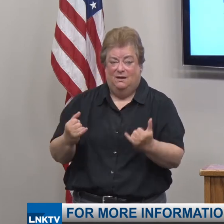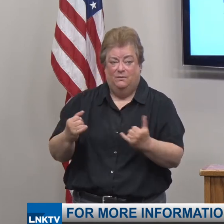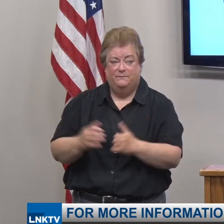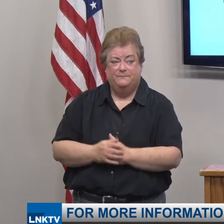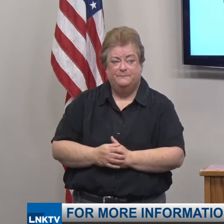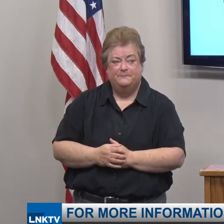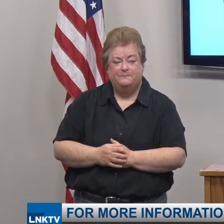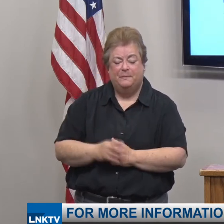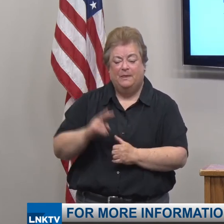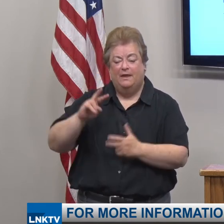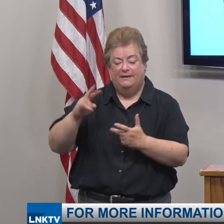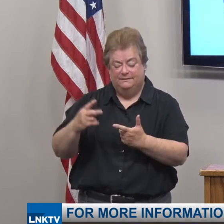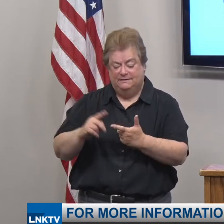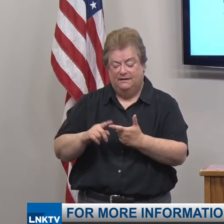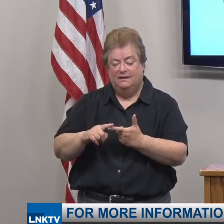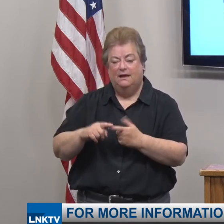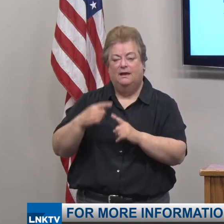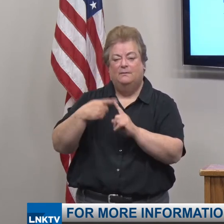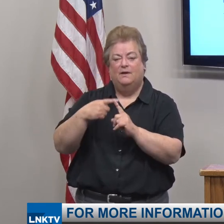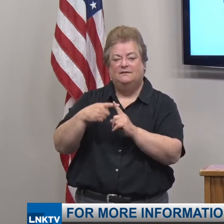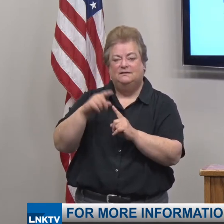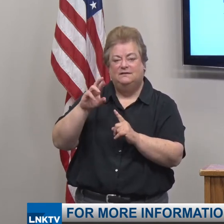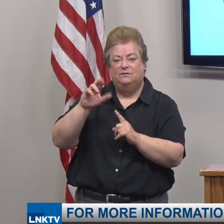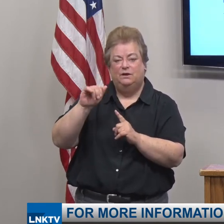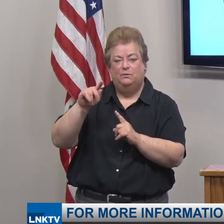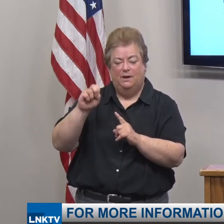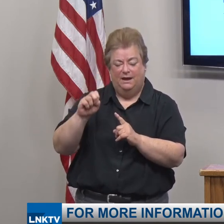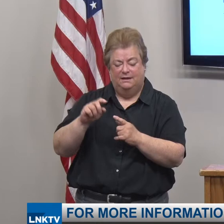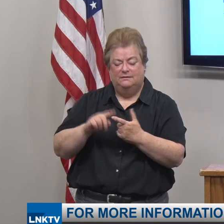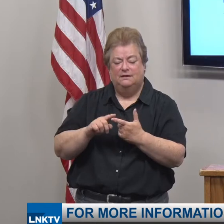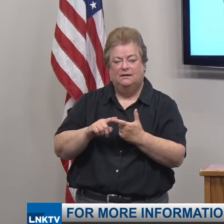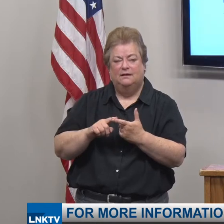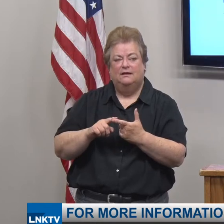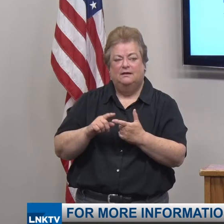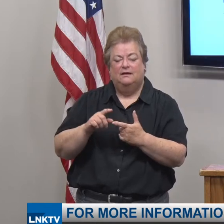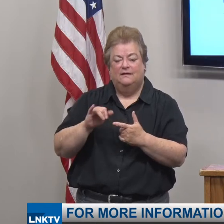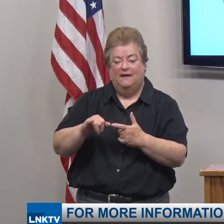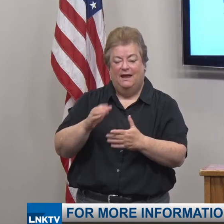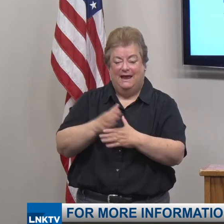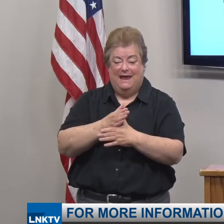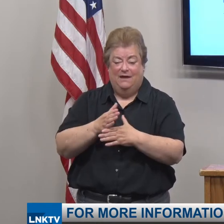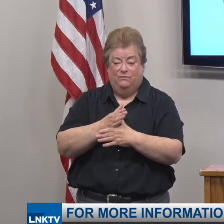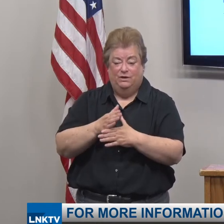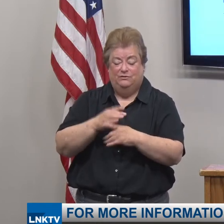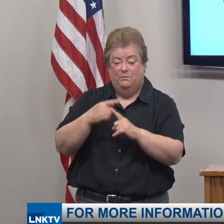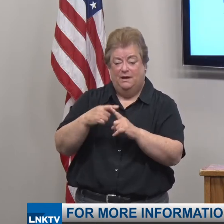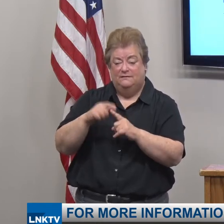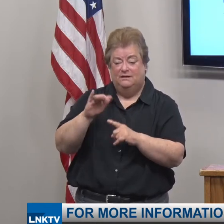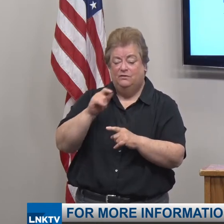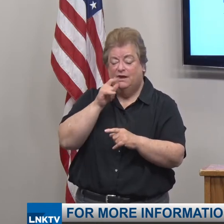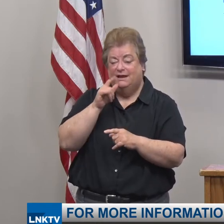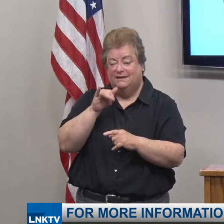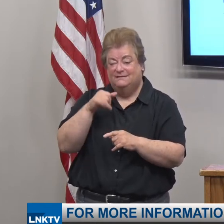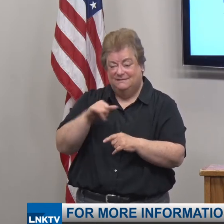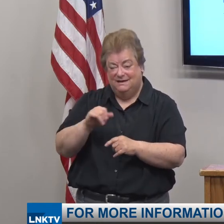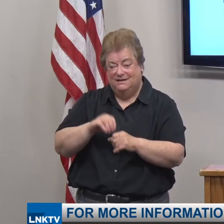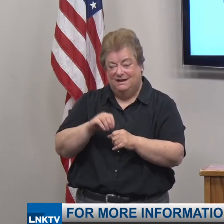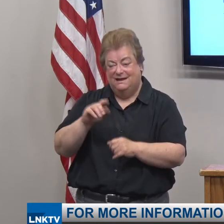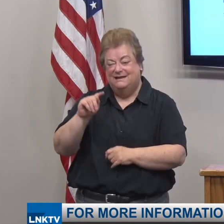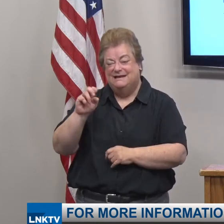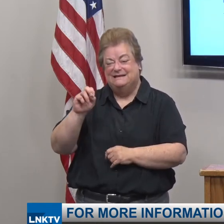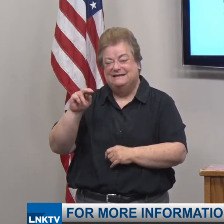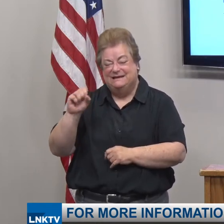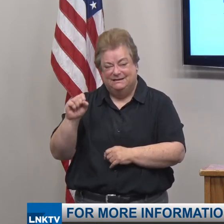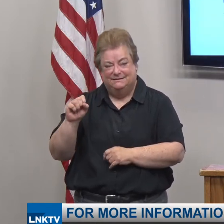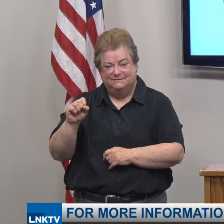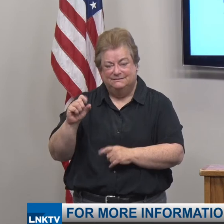A second factor is our positivity rate. The average weekly positivity rate remains in the teens as it